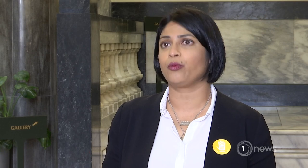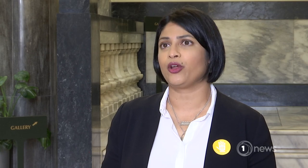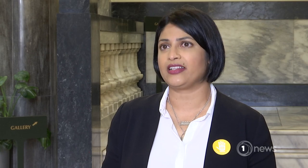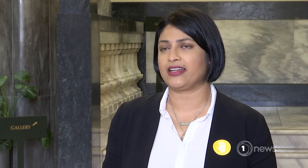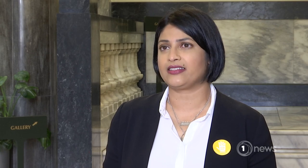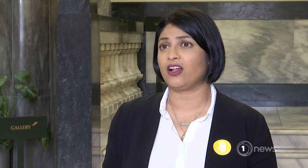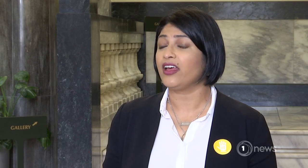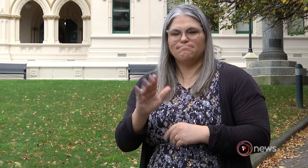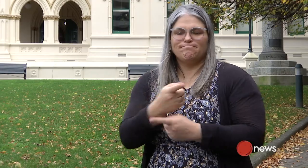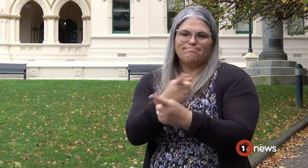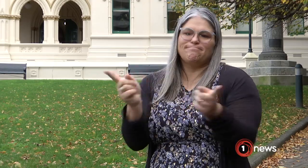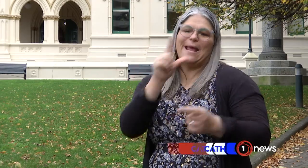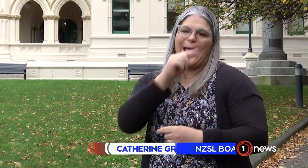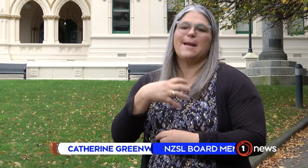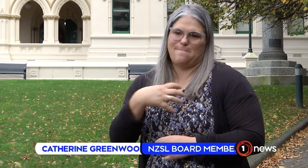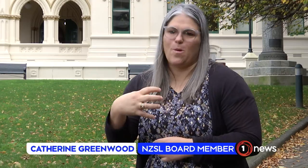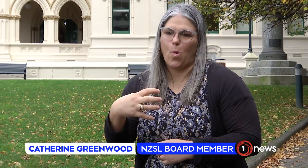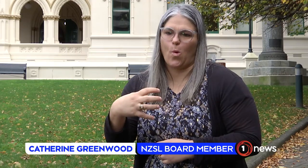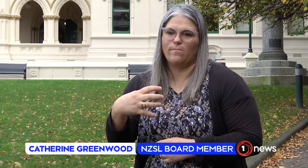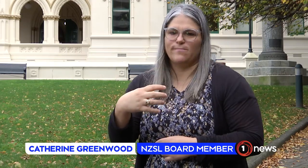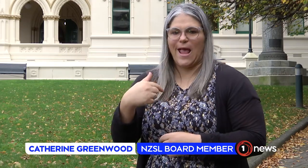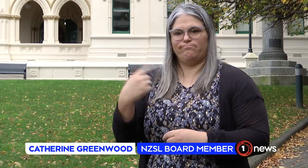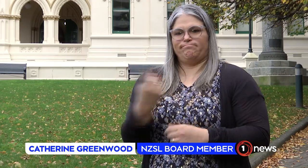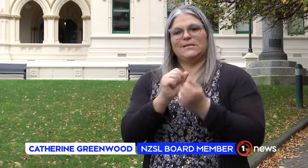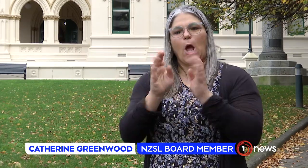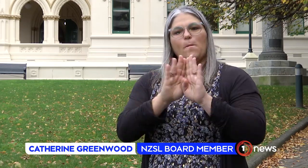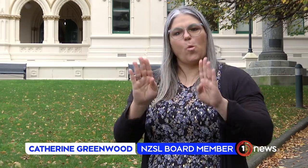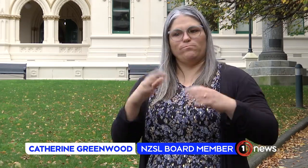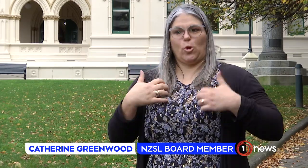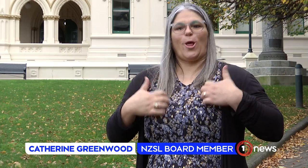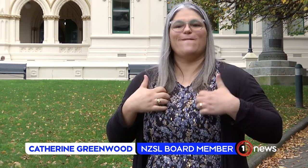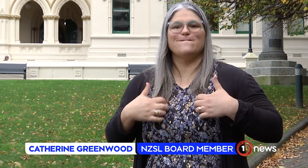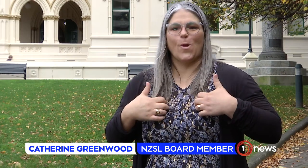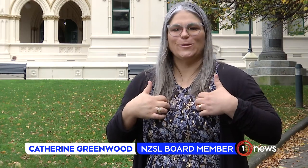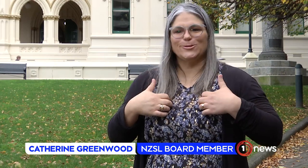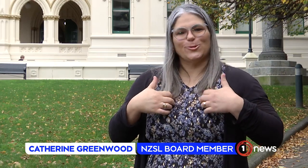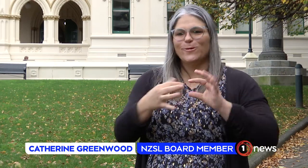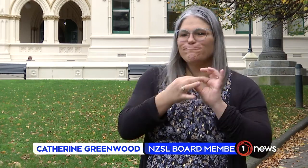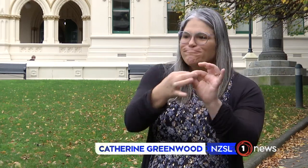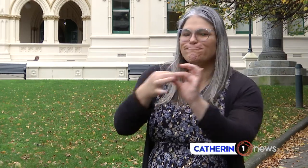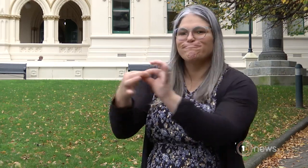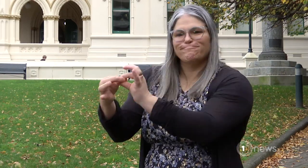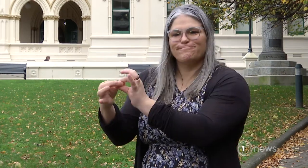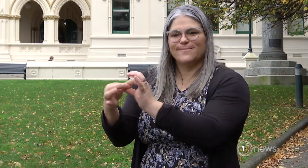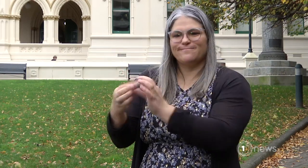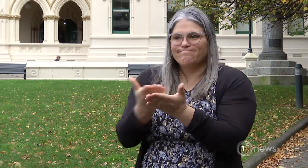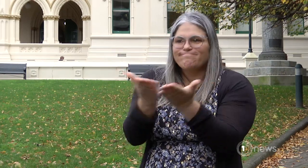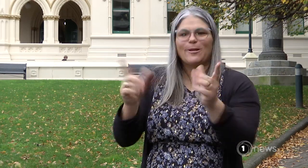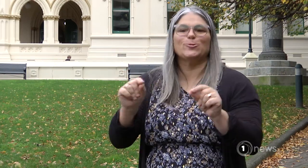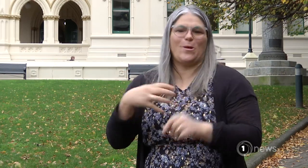promote NZSL. And the New Zealand Sign Language Board is really looking forward to engaging with those agencies, the whole of government, to keep doing their bit